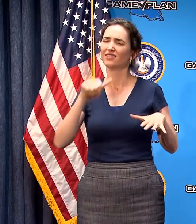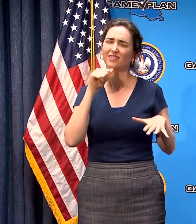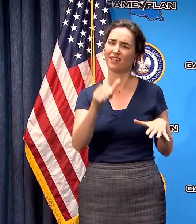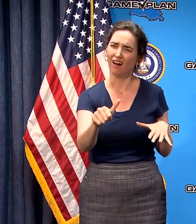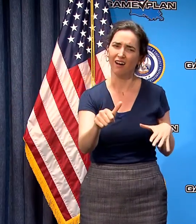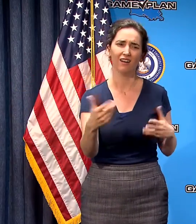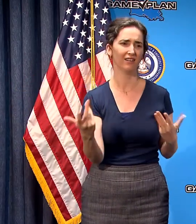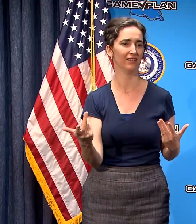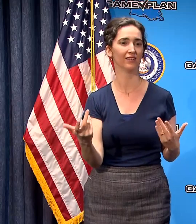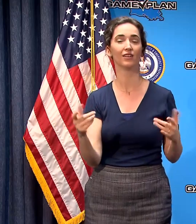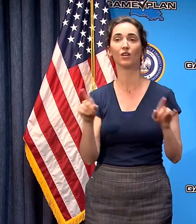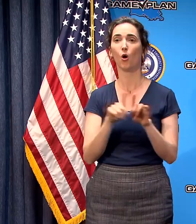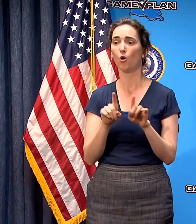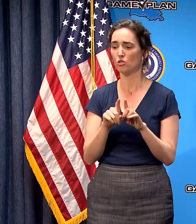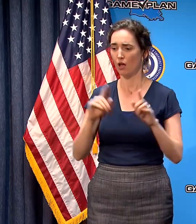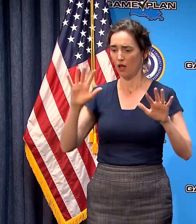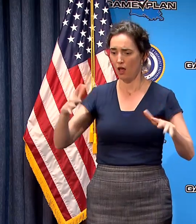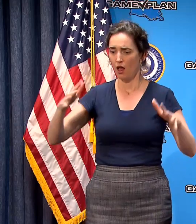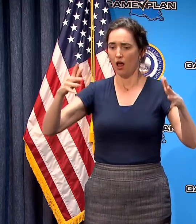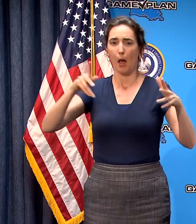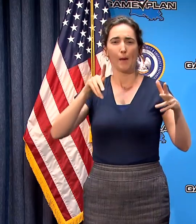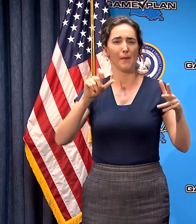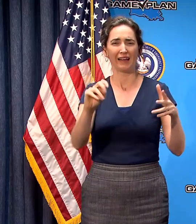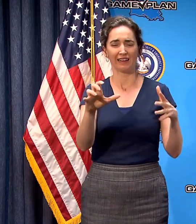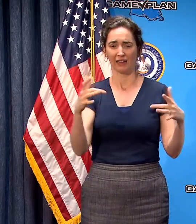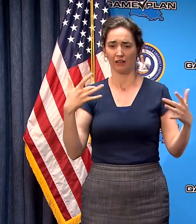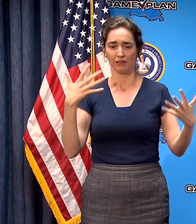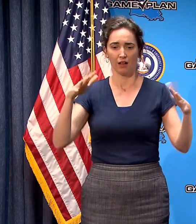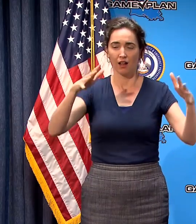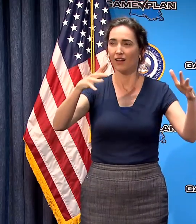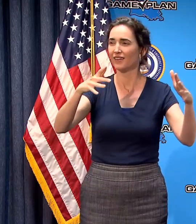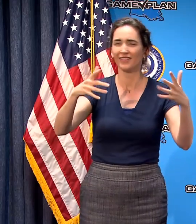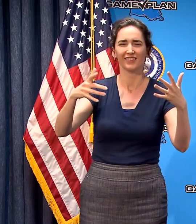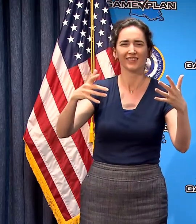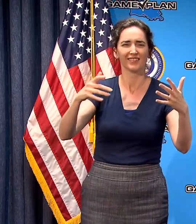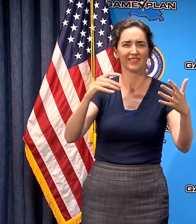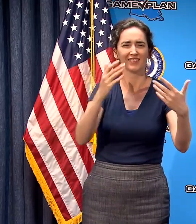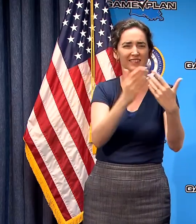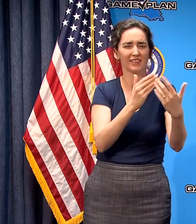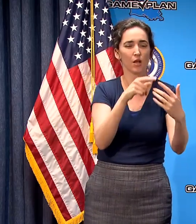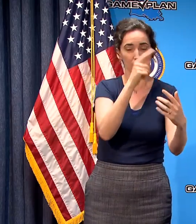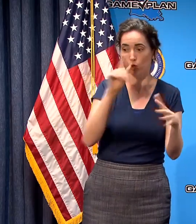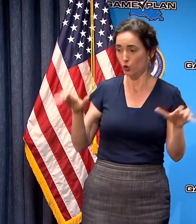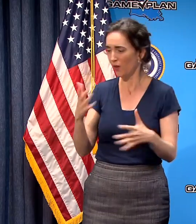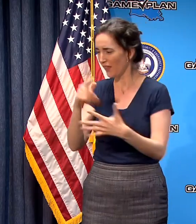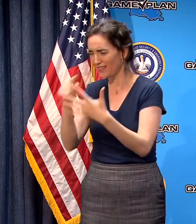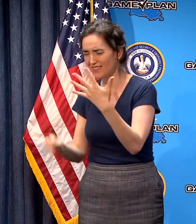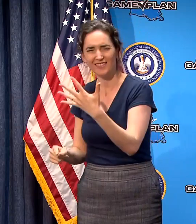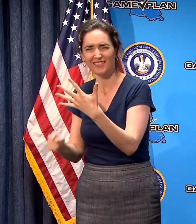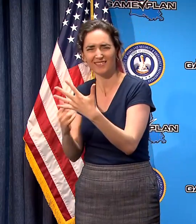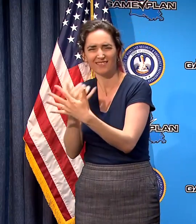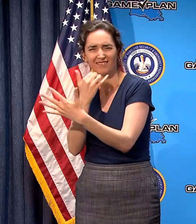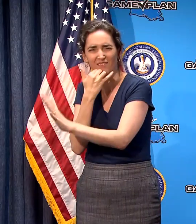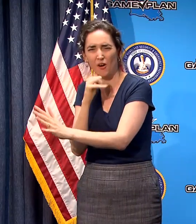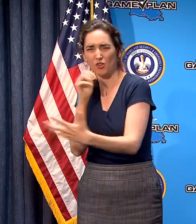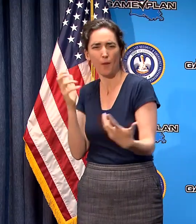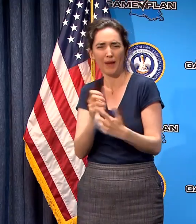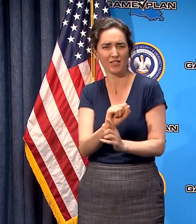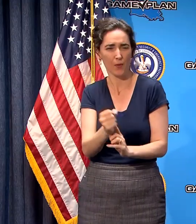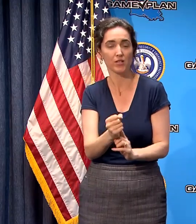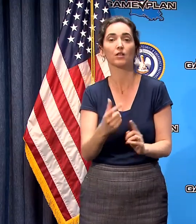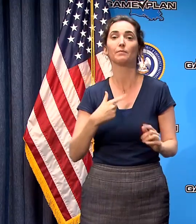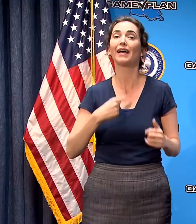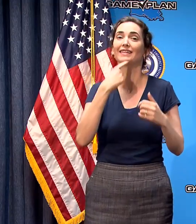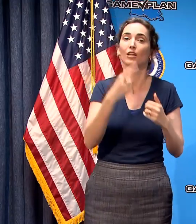shouldn't be motivated by panic to do things that don't bear a rational relationship to the situation but I'm telling you what you can do I'm telling